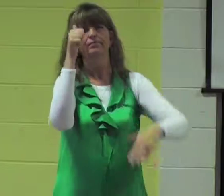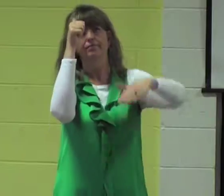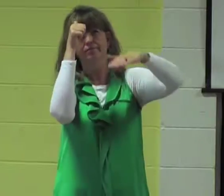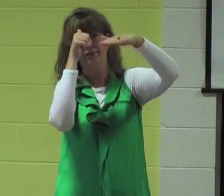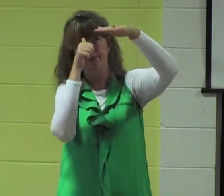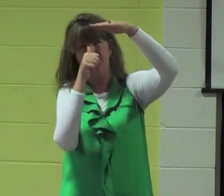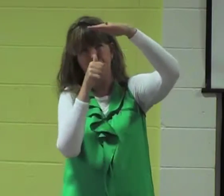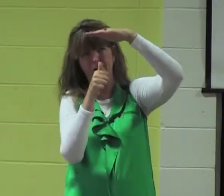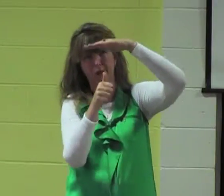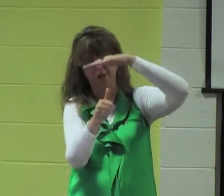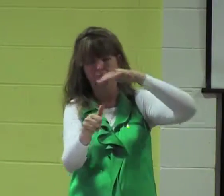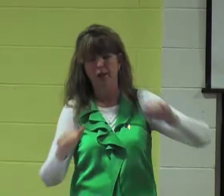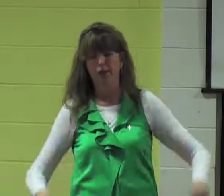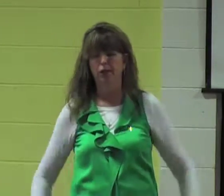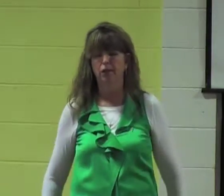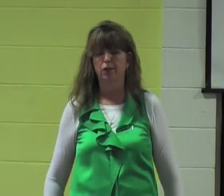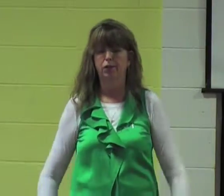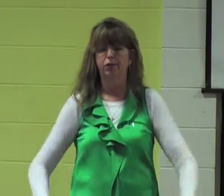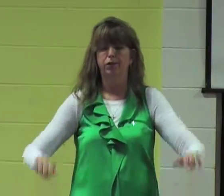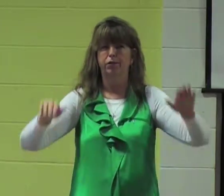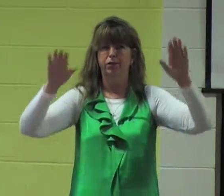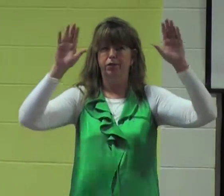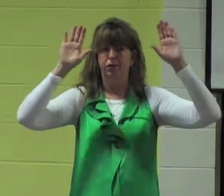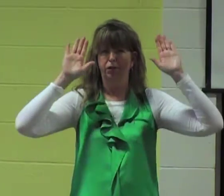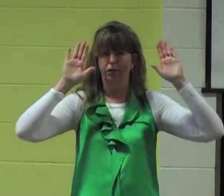had finally submitted to the state